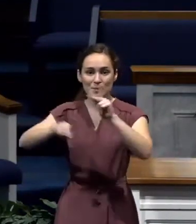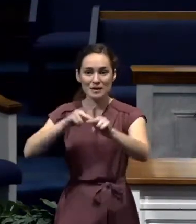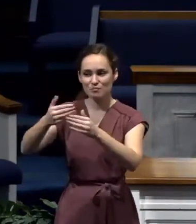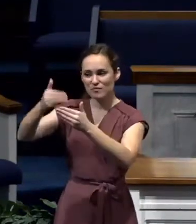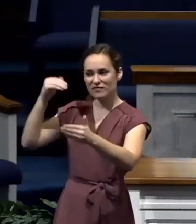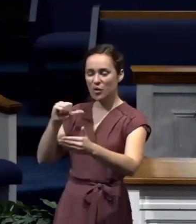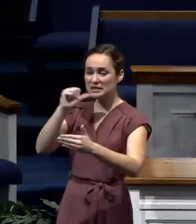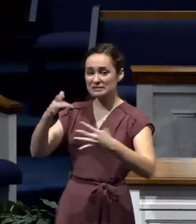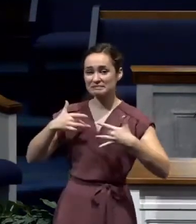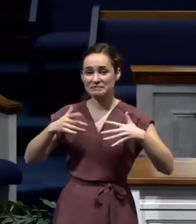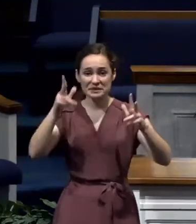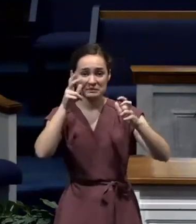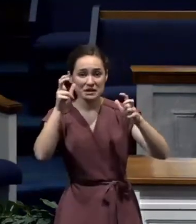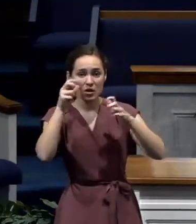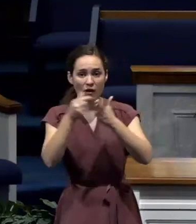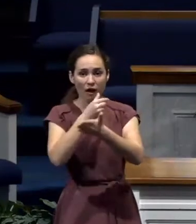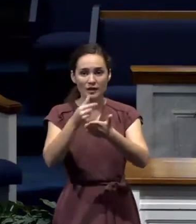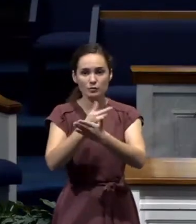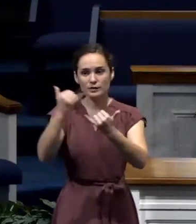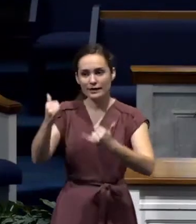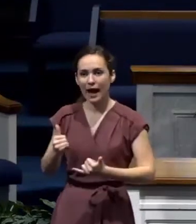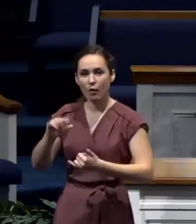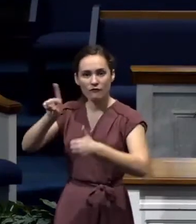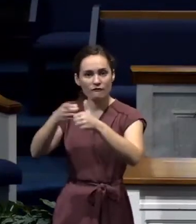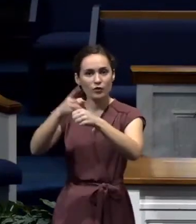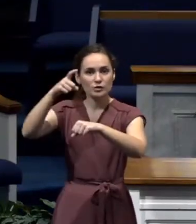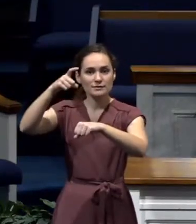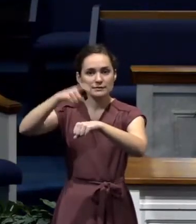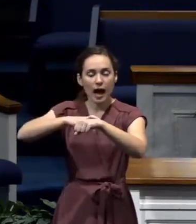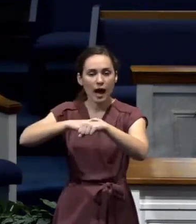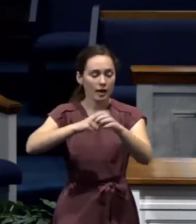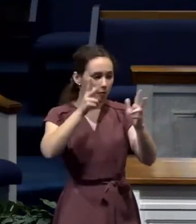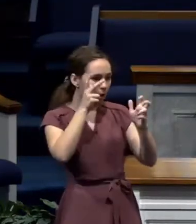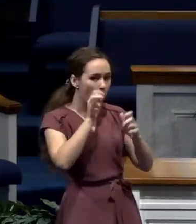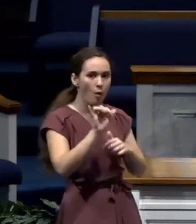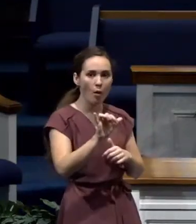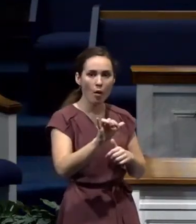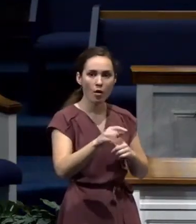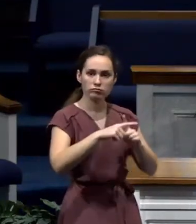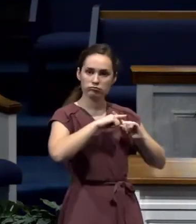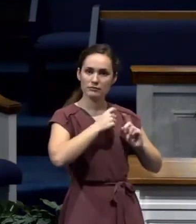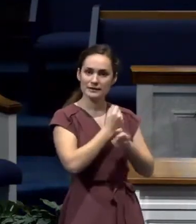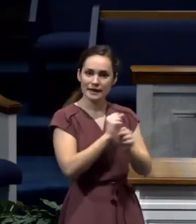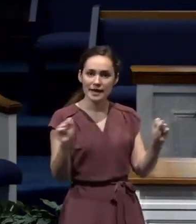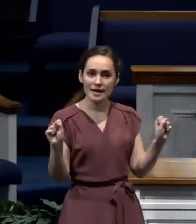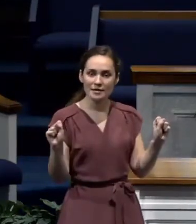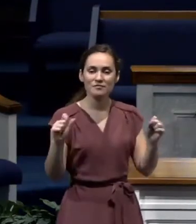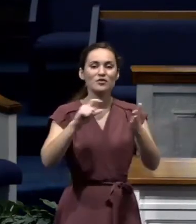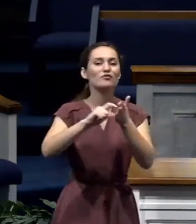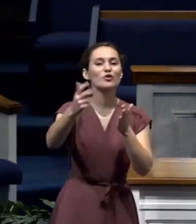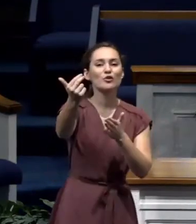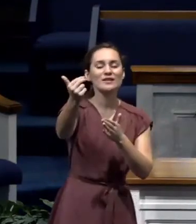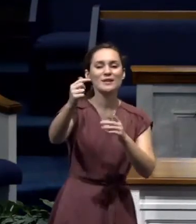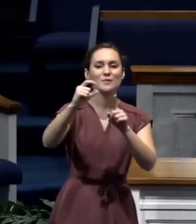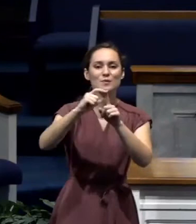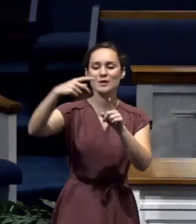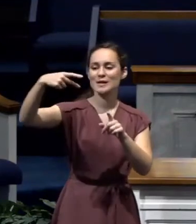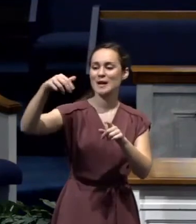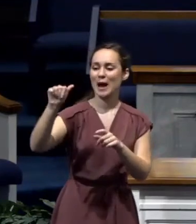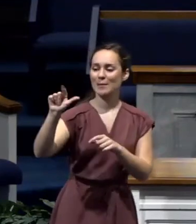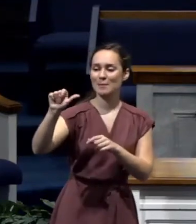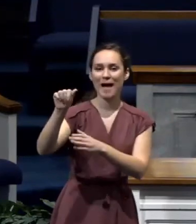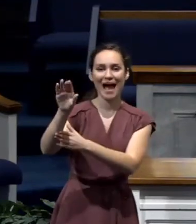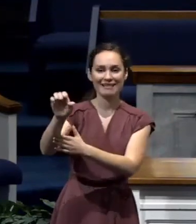the gospel. Now, how is that? Well, when Paul says in verse 13, in all the palace, the word palace there